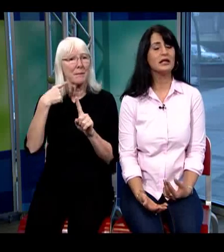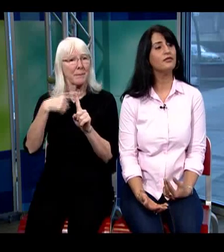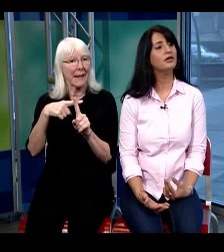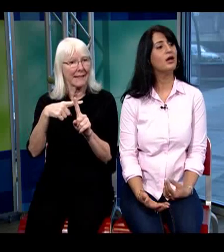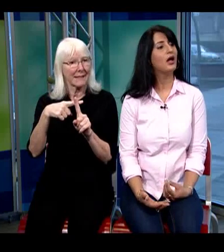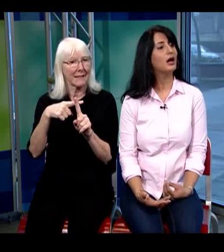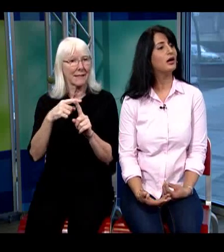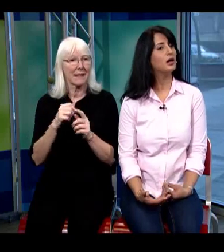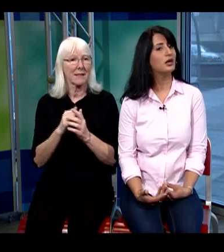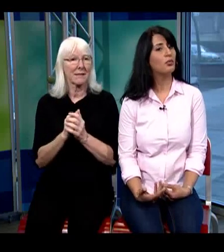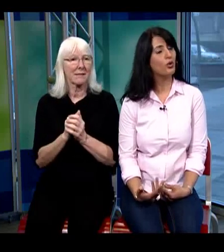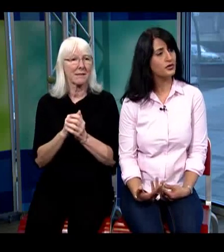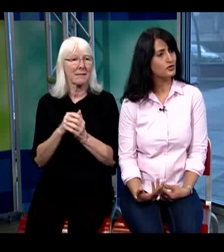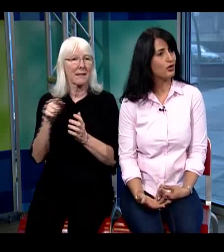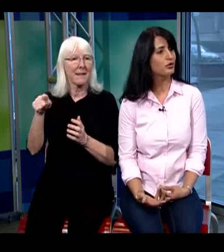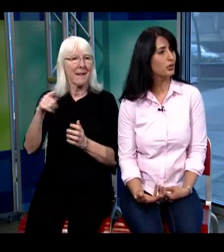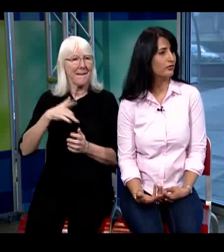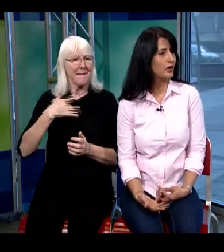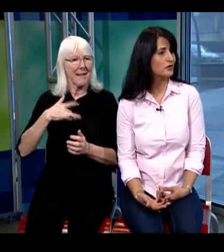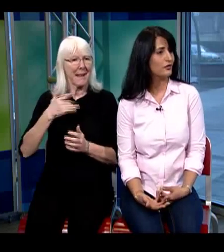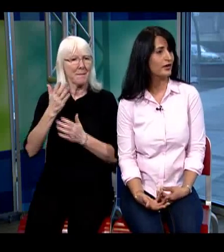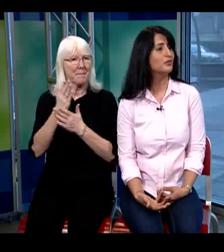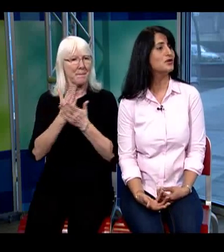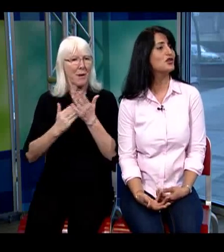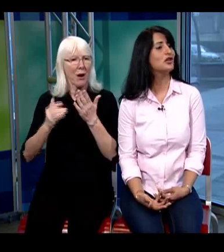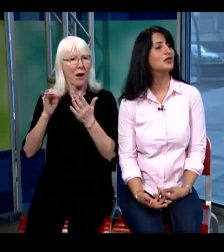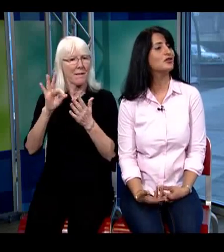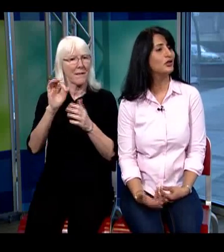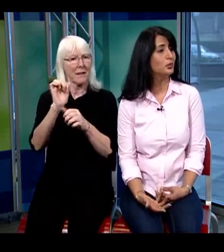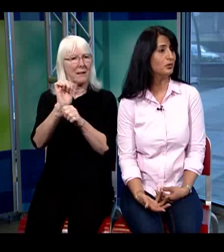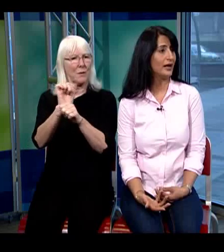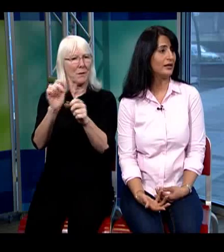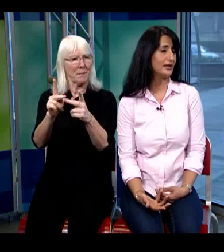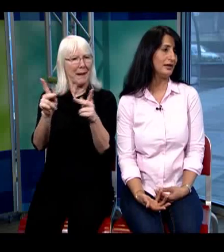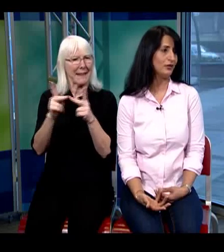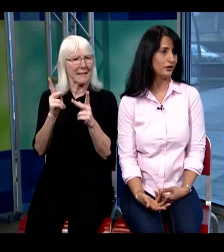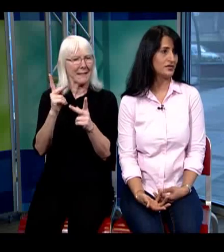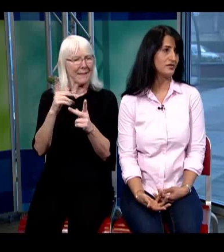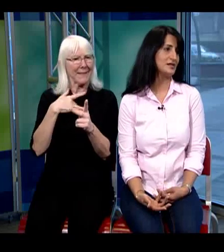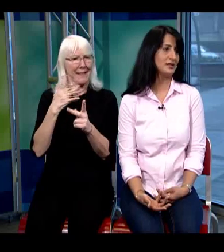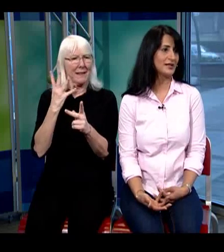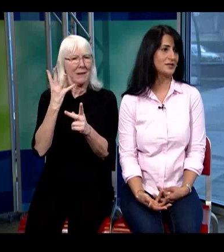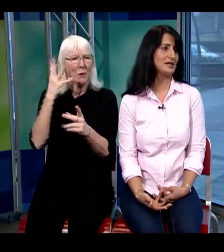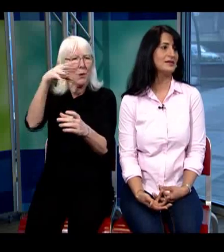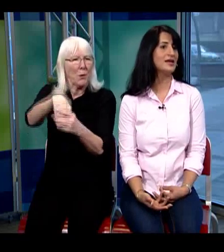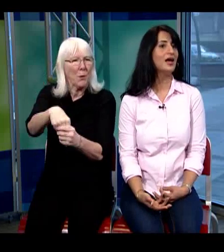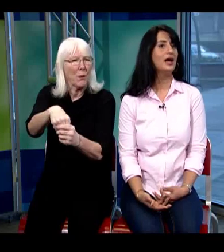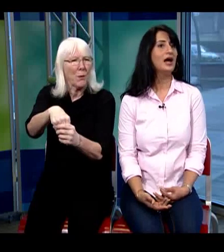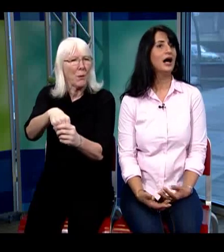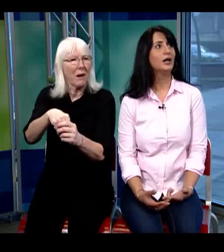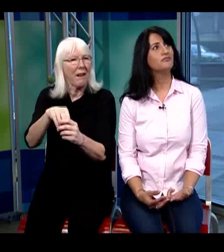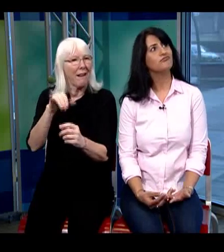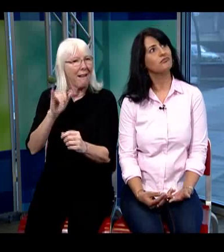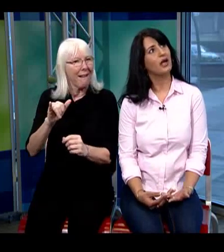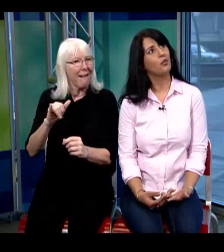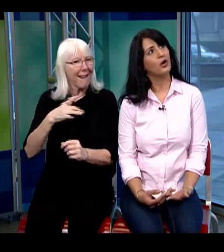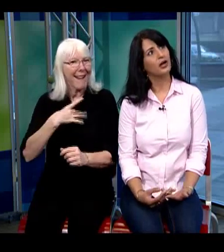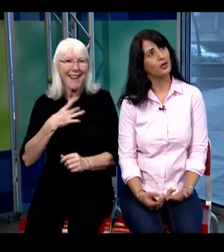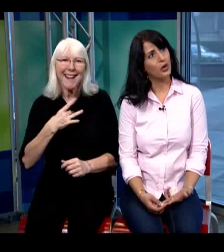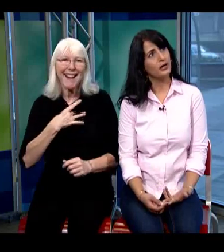even a more stronger motivation for them to actually continue providing that level of service and expertise one